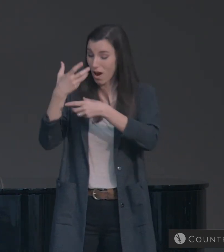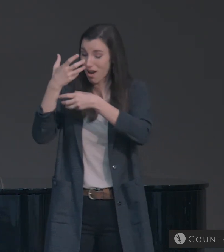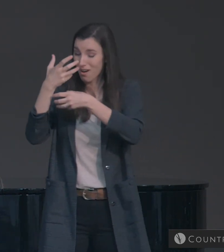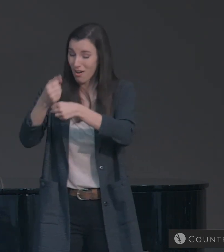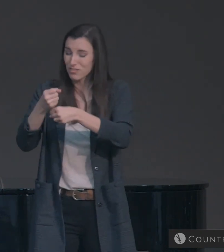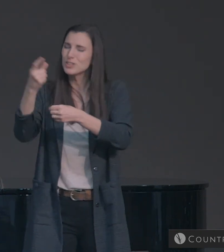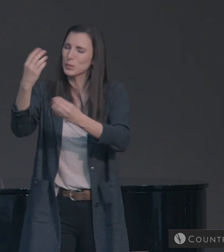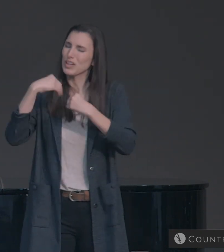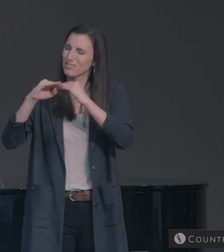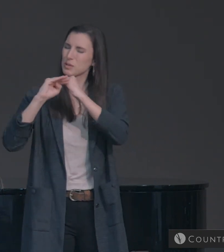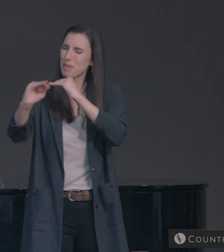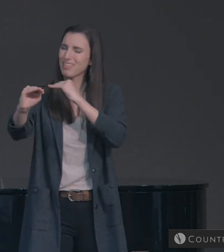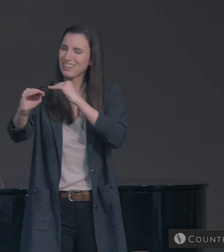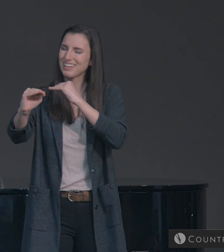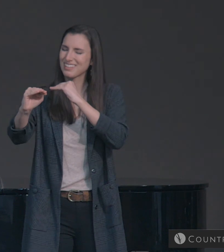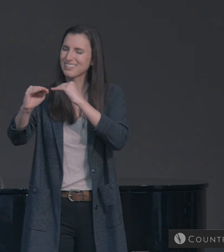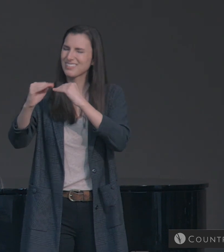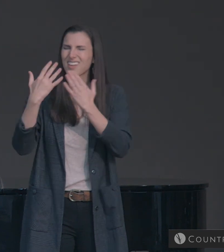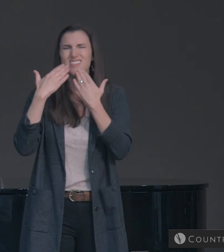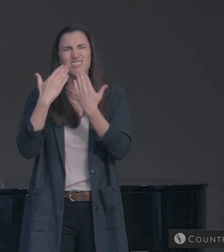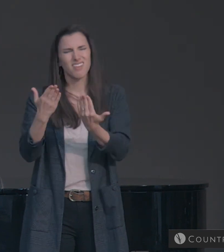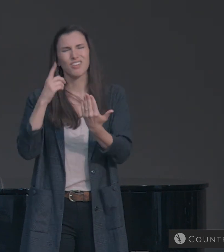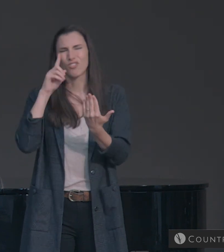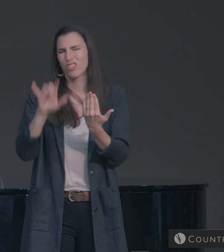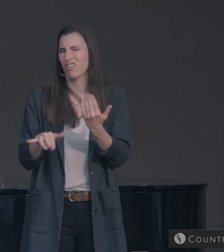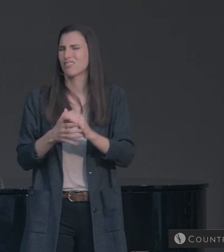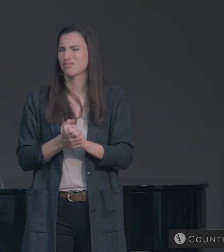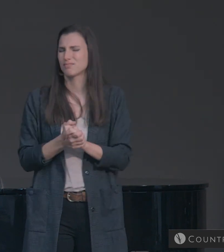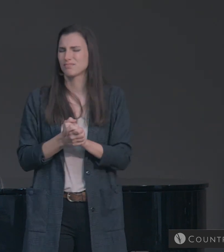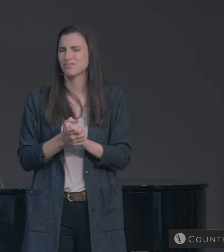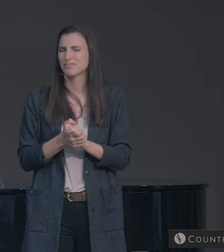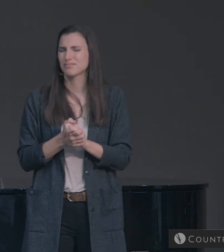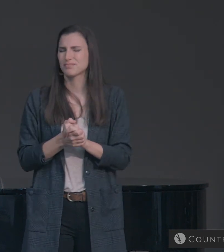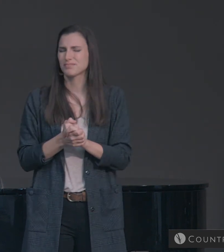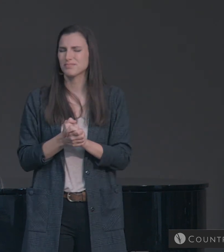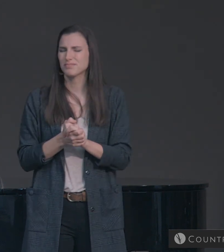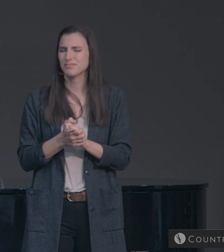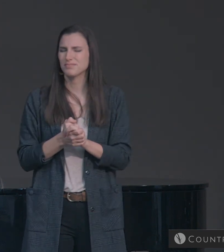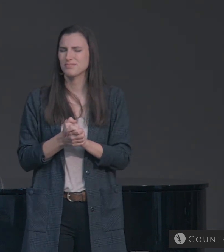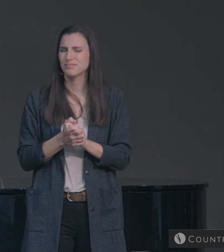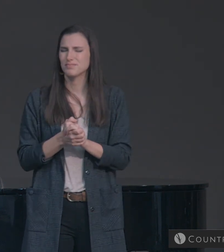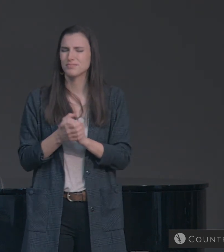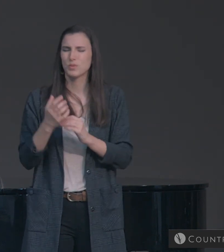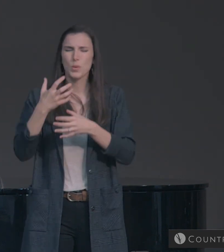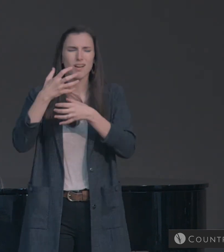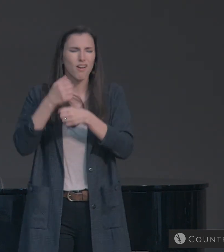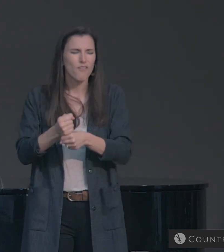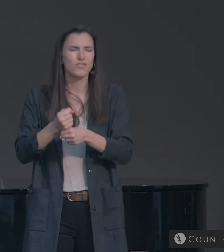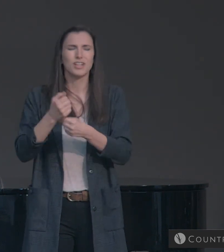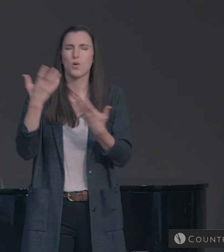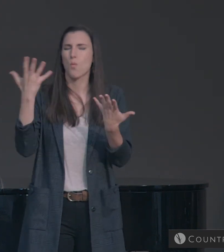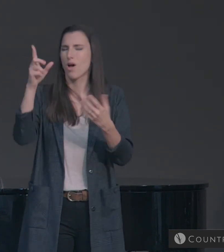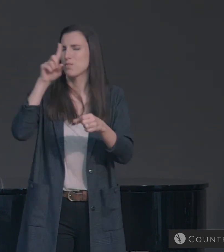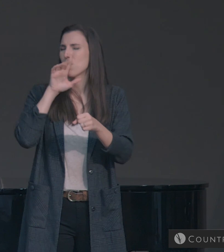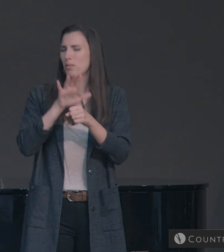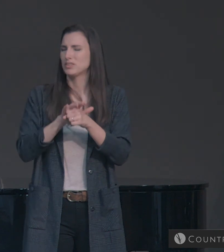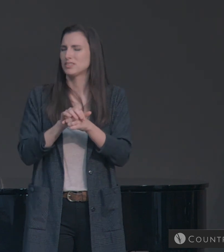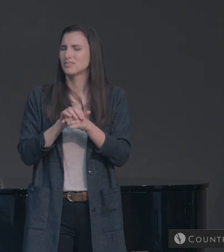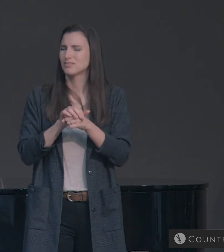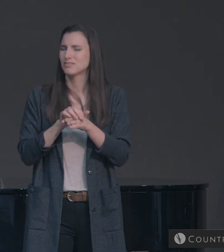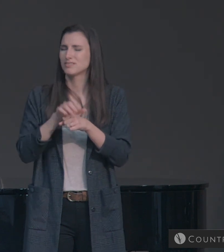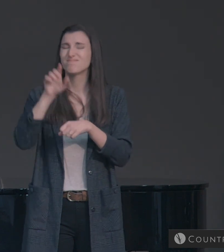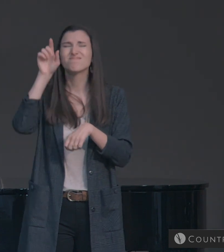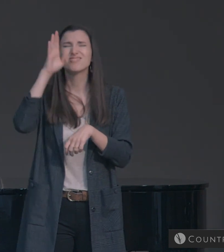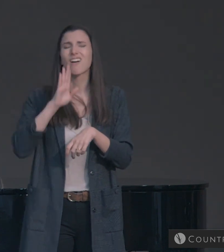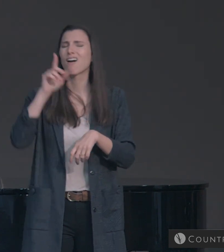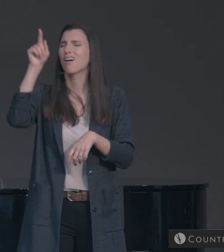Thank you for the stability that comes through confidence in the imminent return of Christ. Confidence in what you have promised. And God,